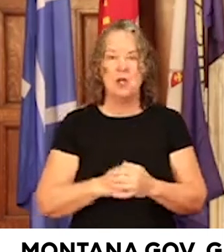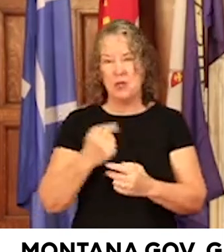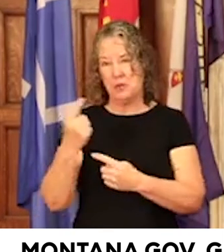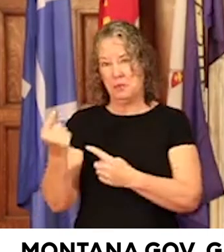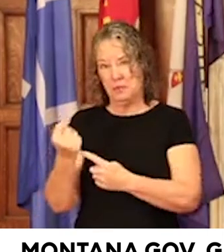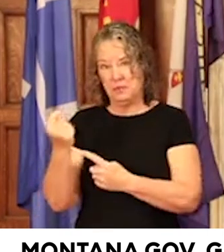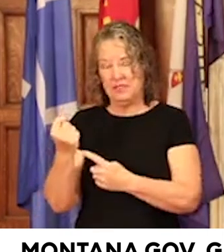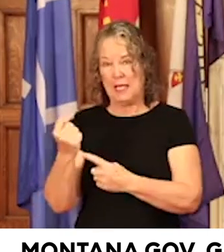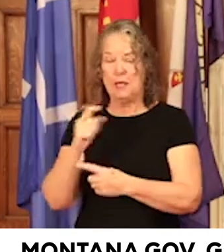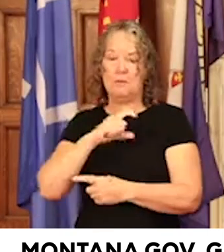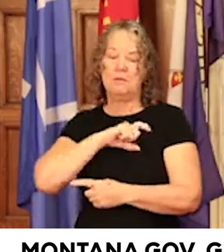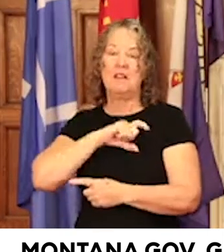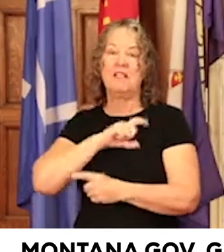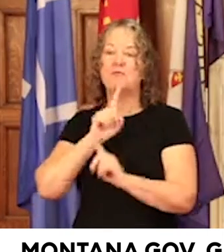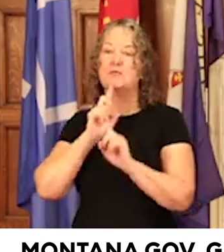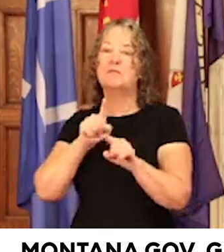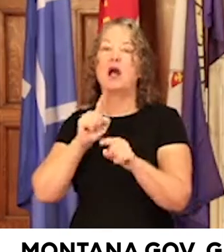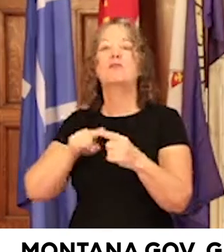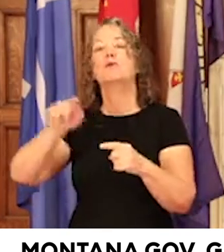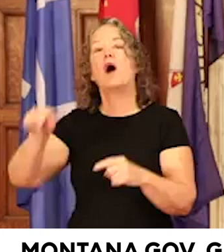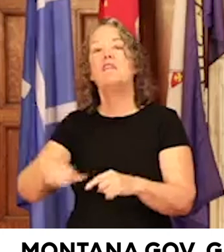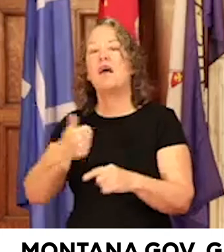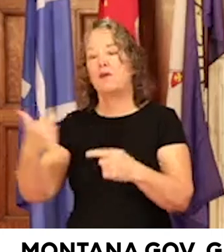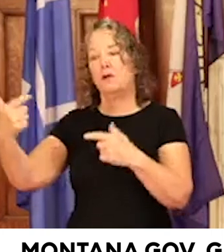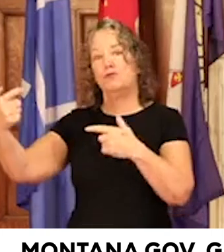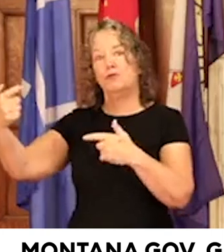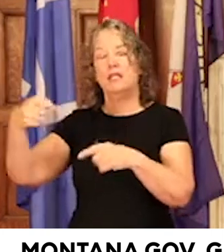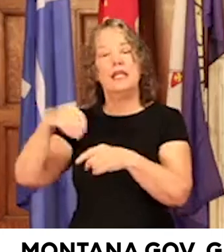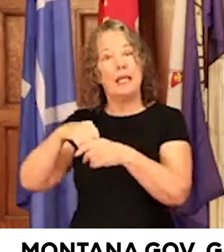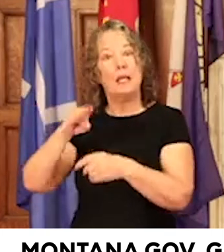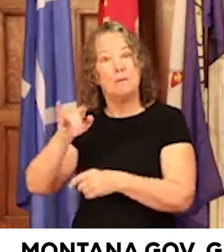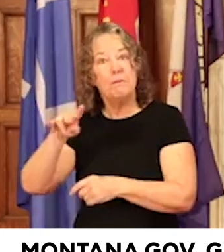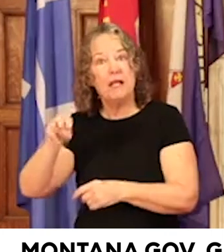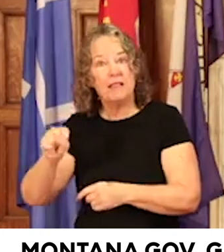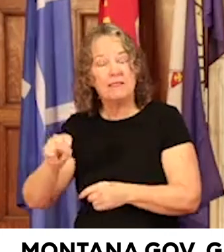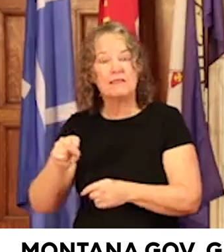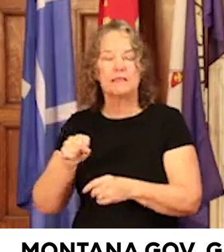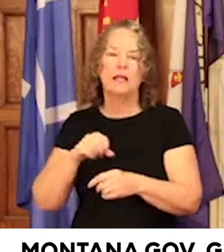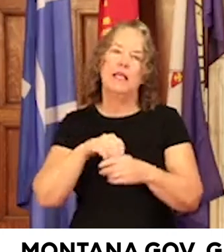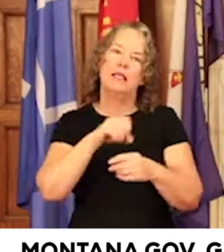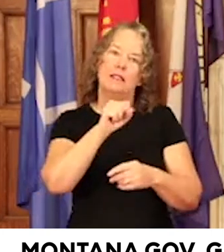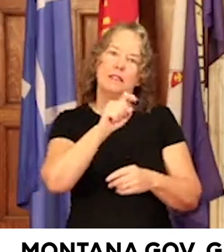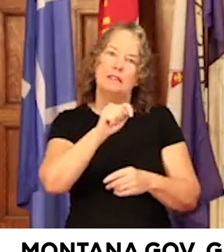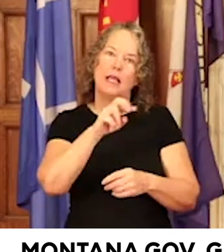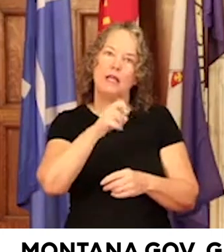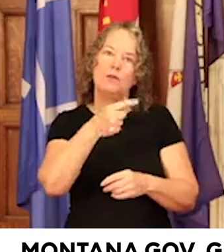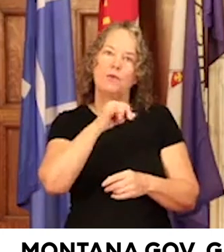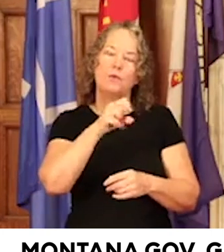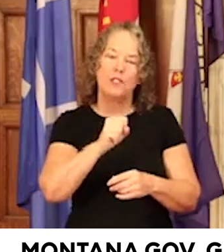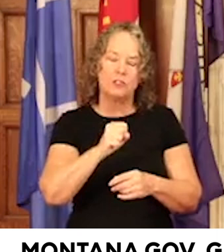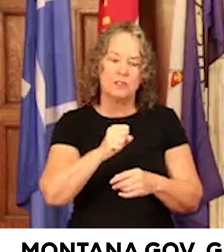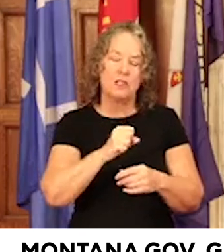Tuesday, police responded to yet another shooting in Billings. In St. Regis, an armed